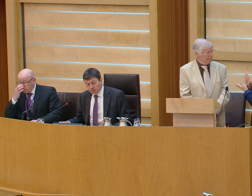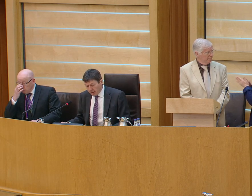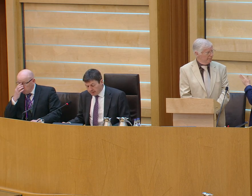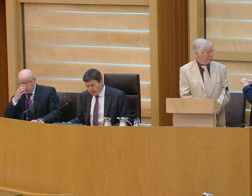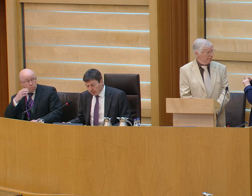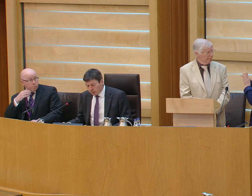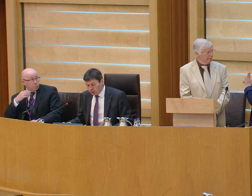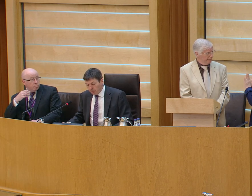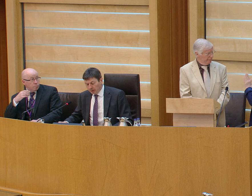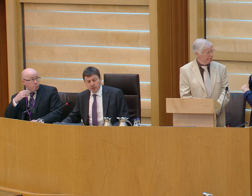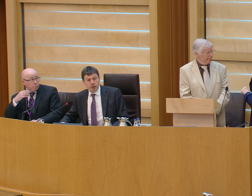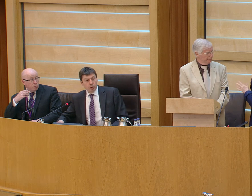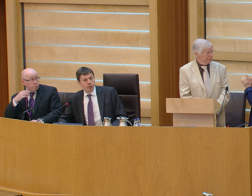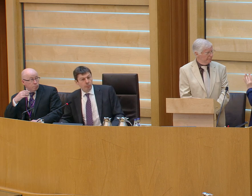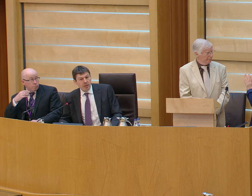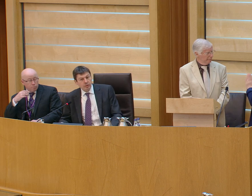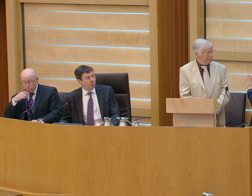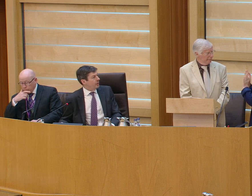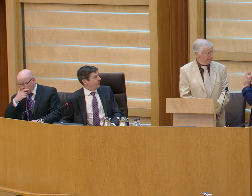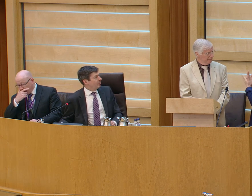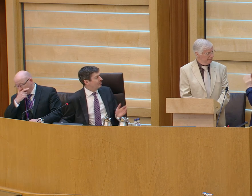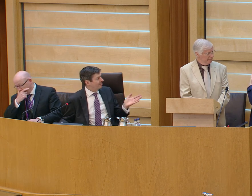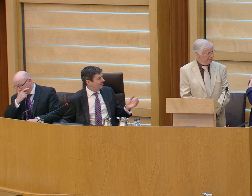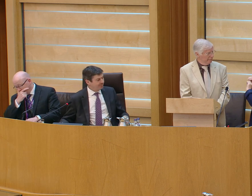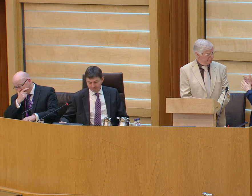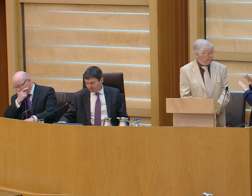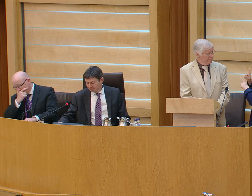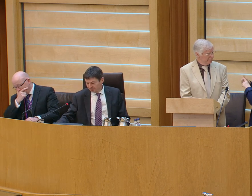Nuttall, Deaf Christian Bible teacher from East Kilbride.